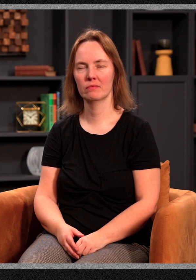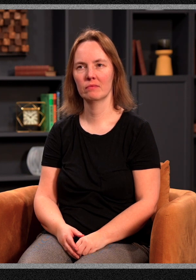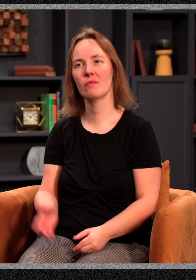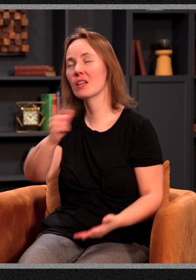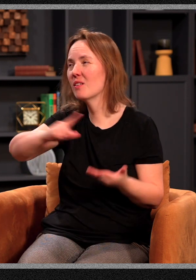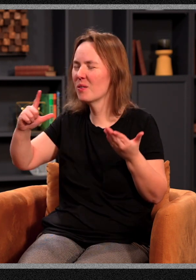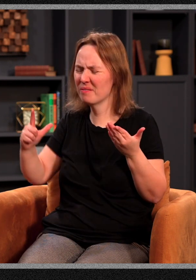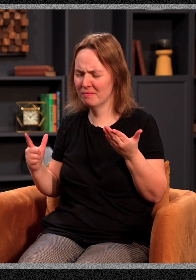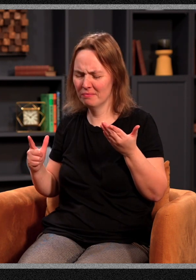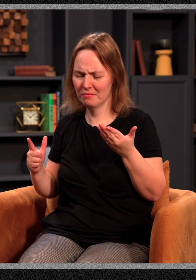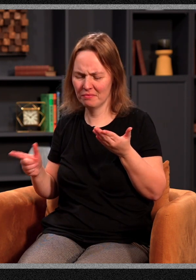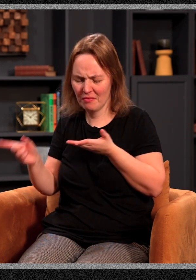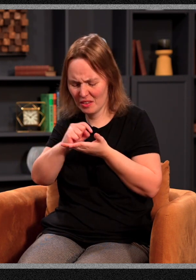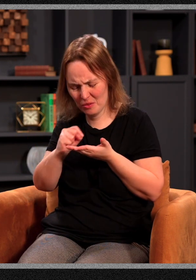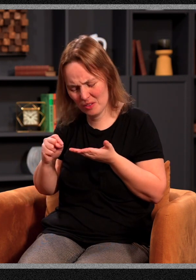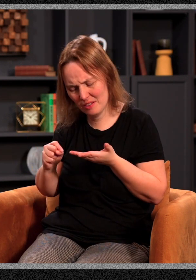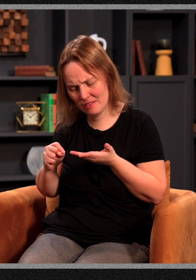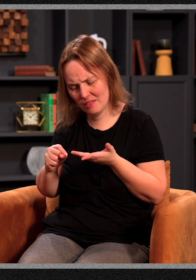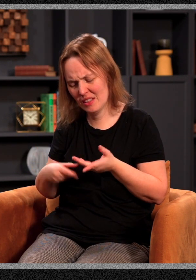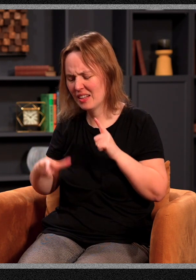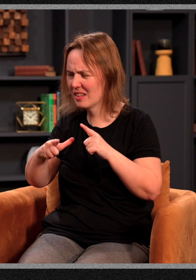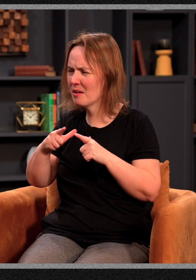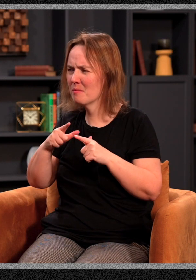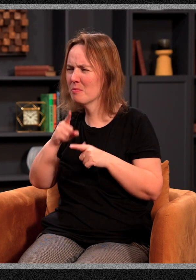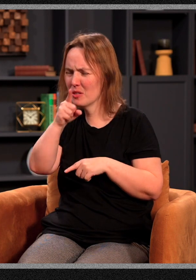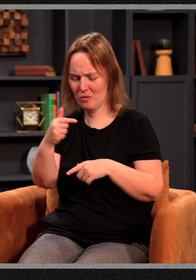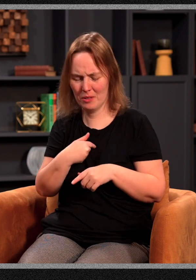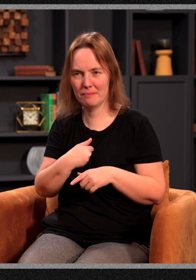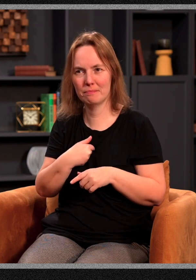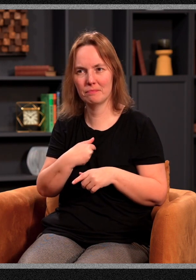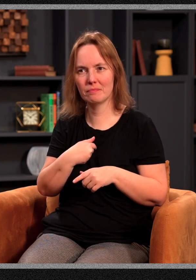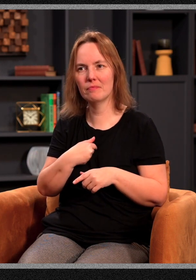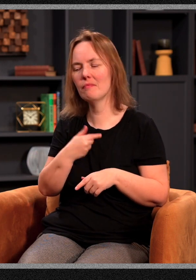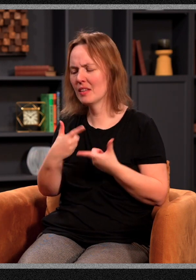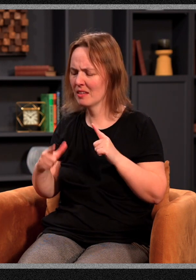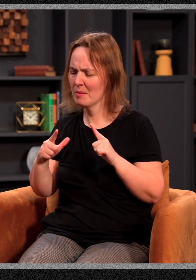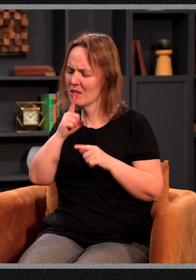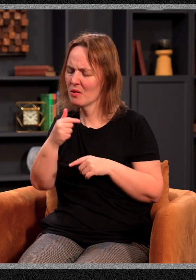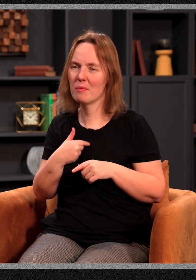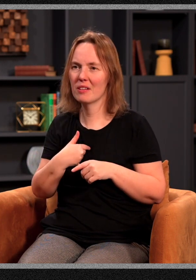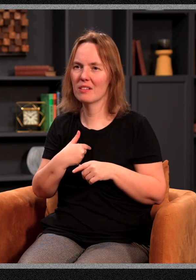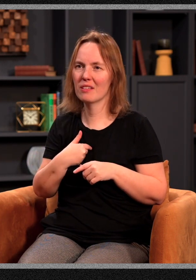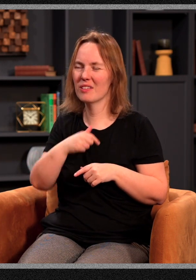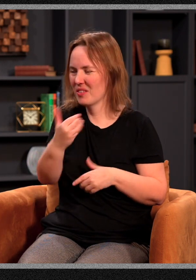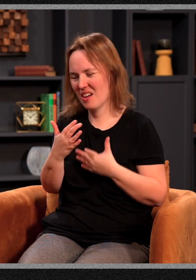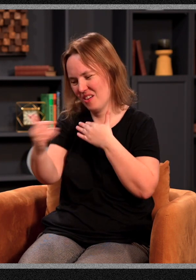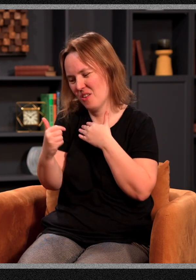I said, Lord, I just jotted that down in my journal. I said, let that be true of me. Lord, let that be true of me. You've not called me to